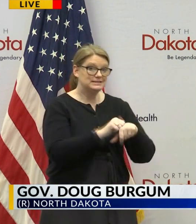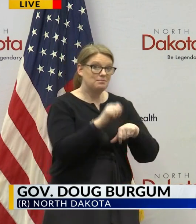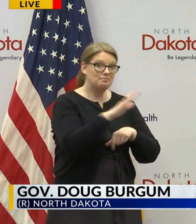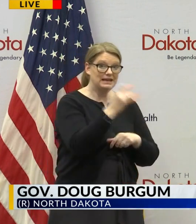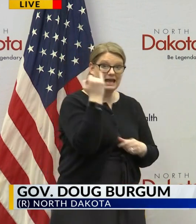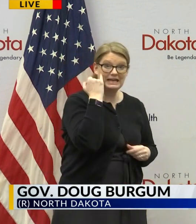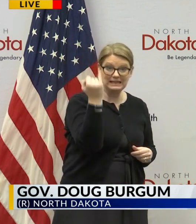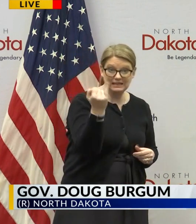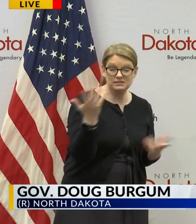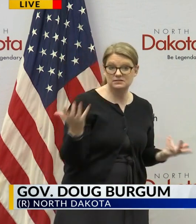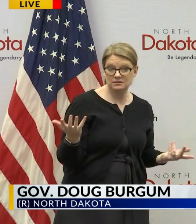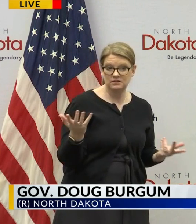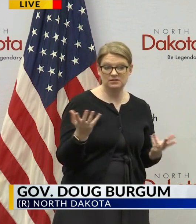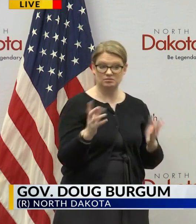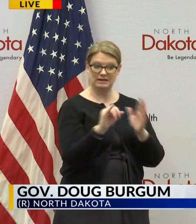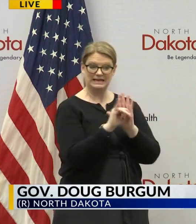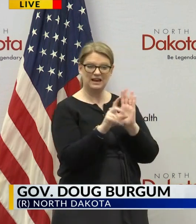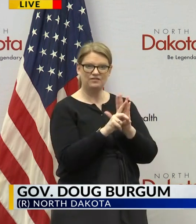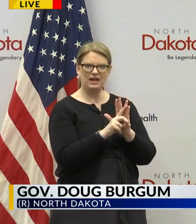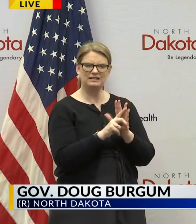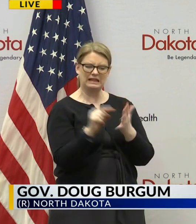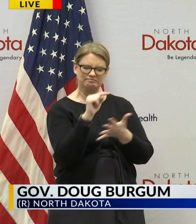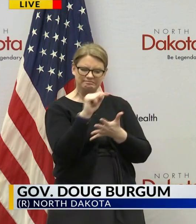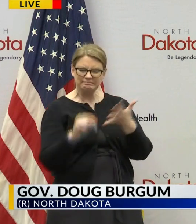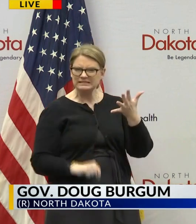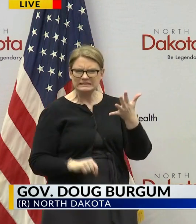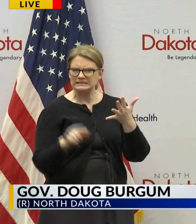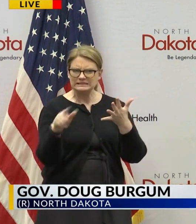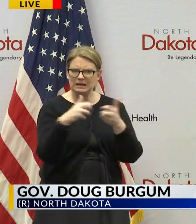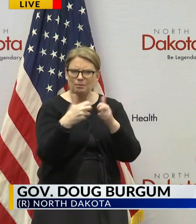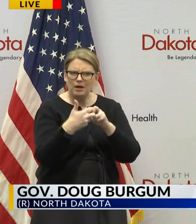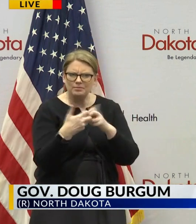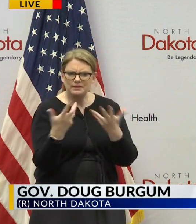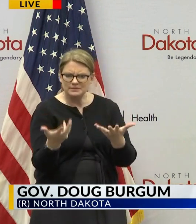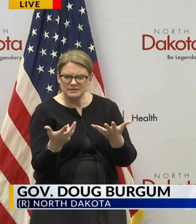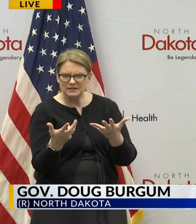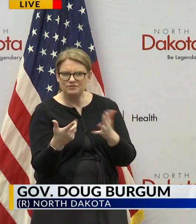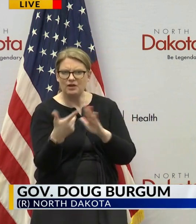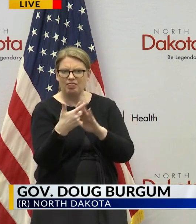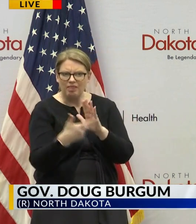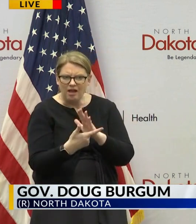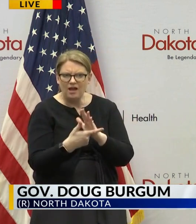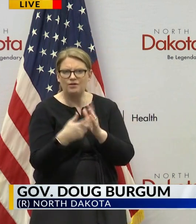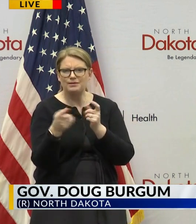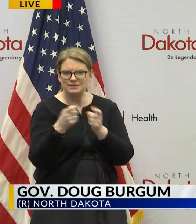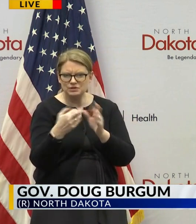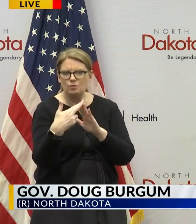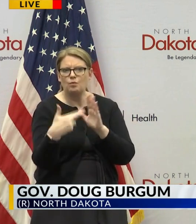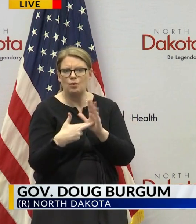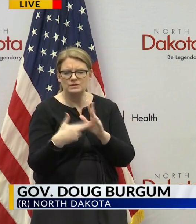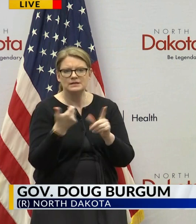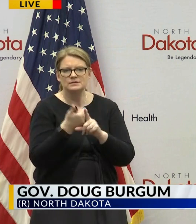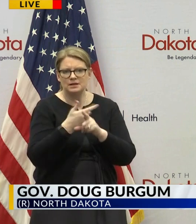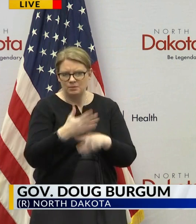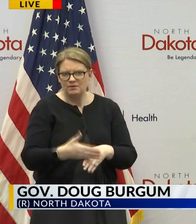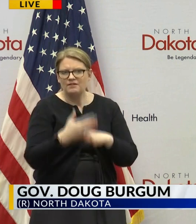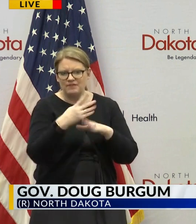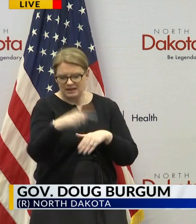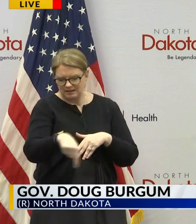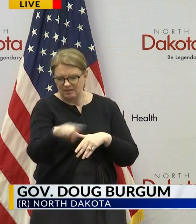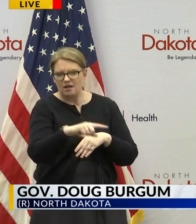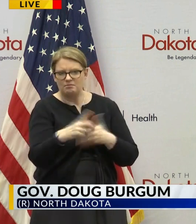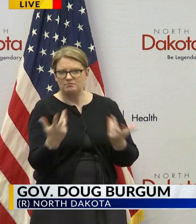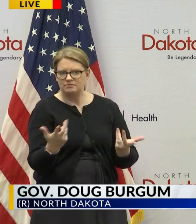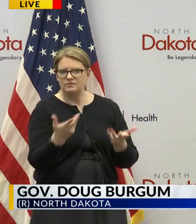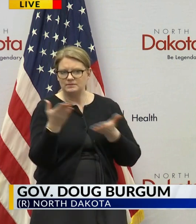essentially identifying the constraints that may exist in existing law or existing administrative rules that are preventing them from